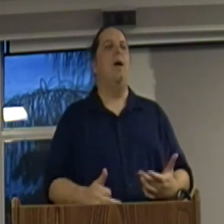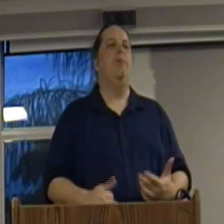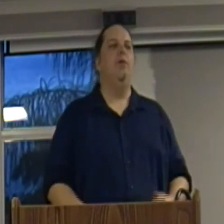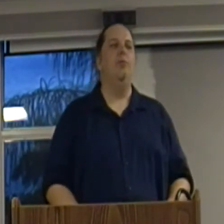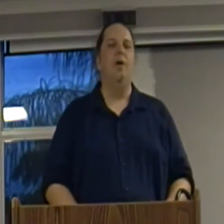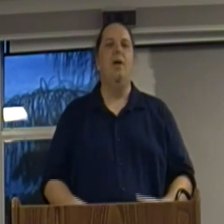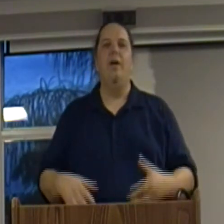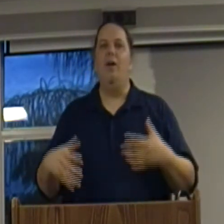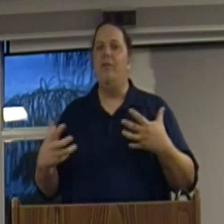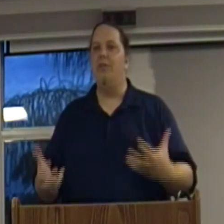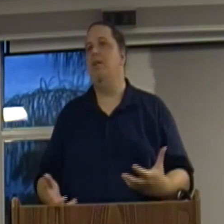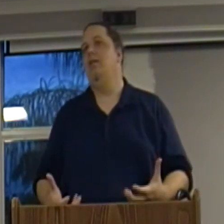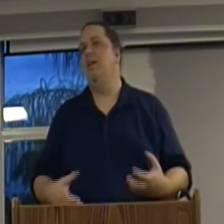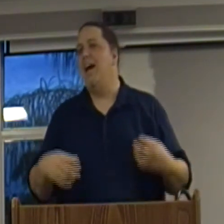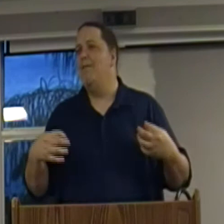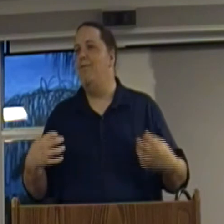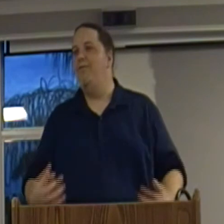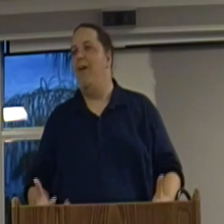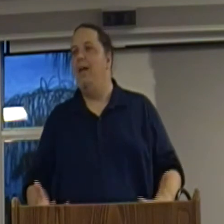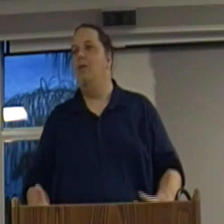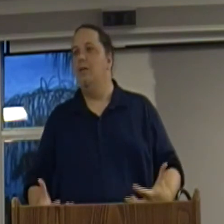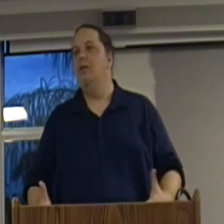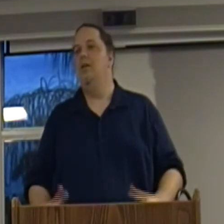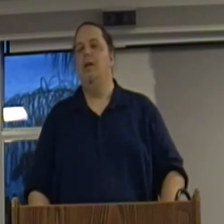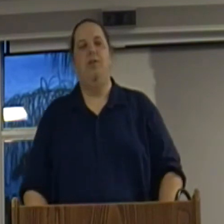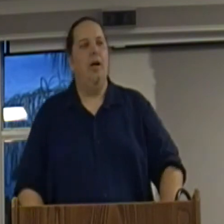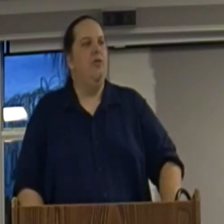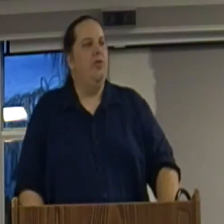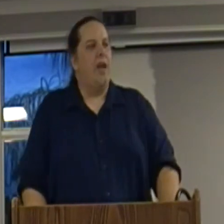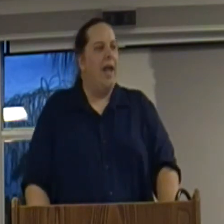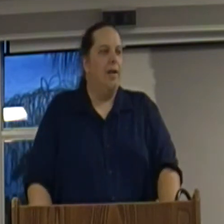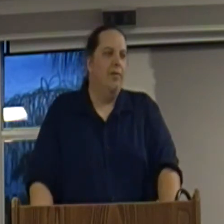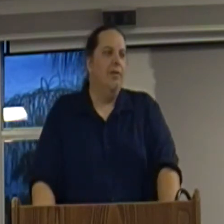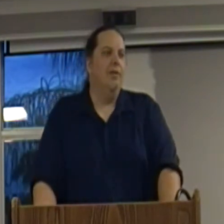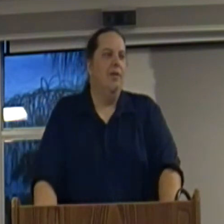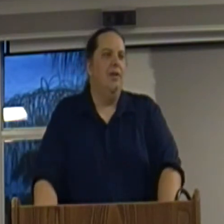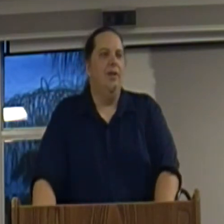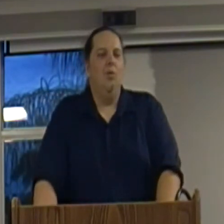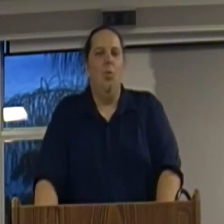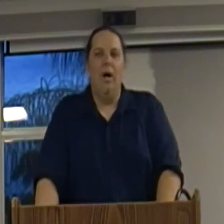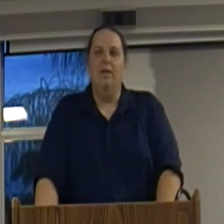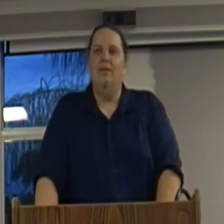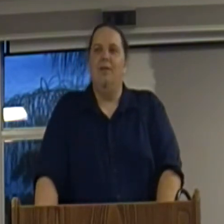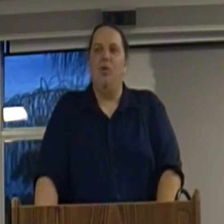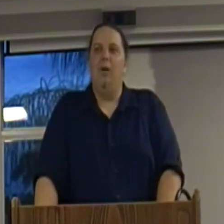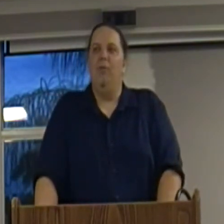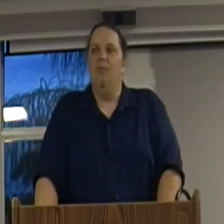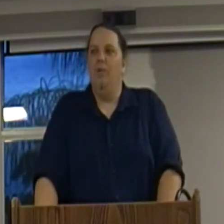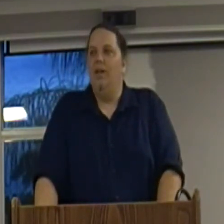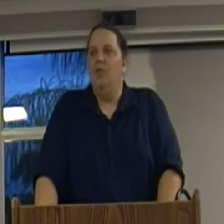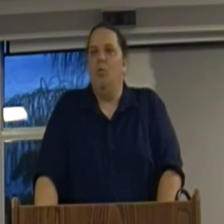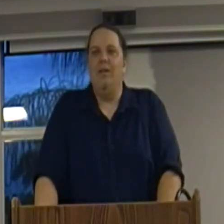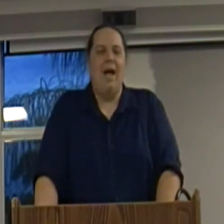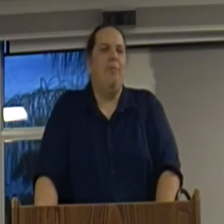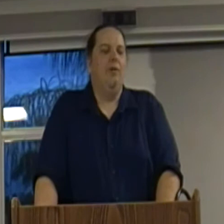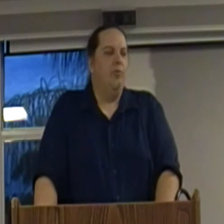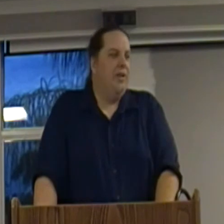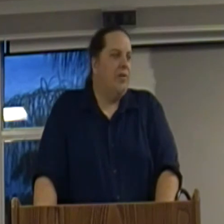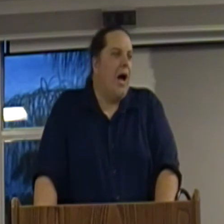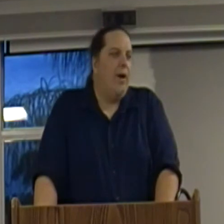Capitalism. And all these kind of things, they kind of fail to understand, you know, what the problem is, what Capitalism is, how